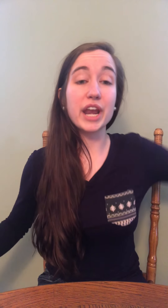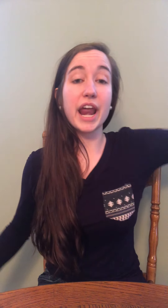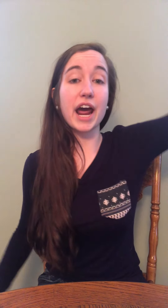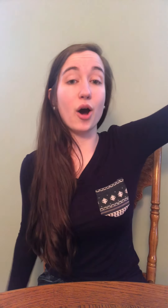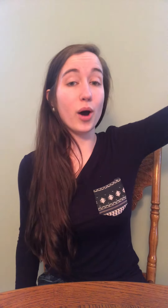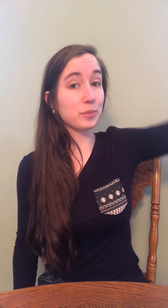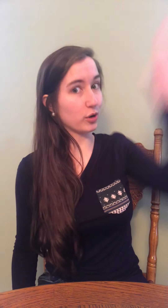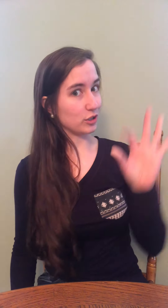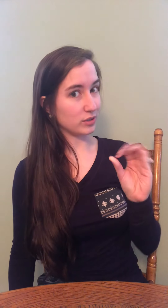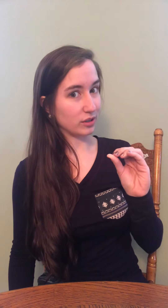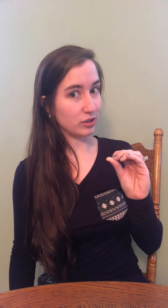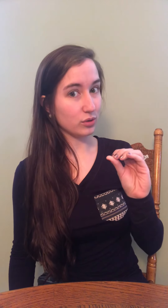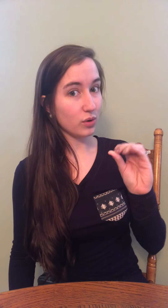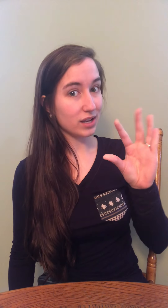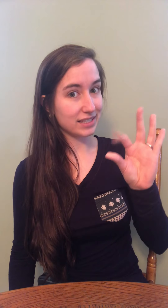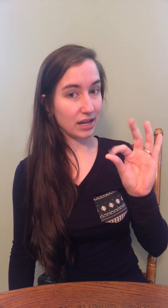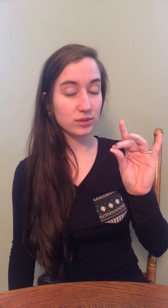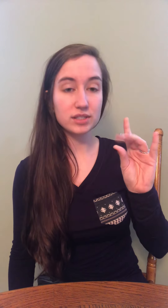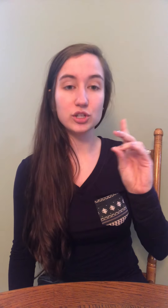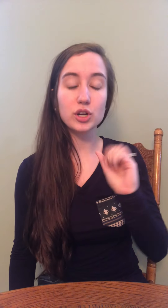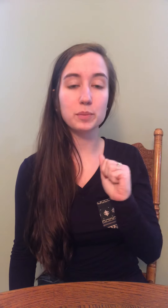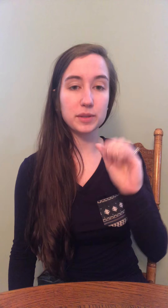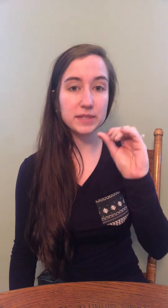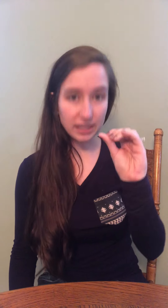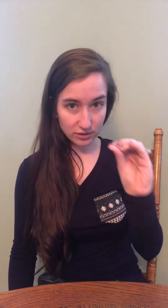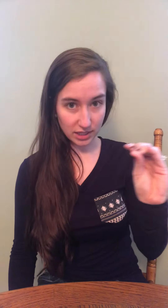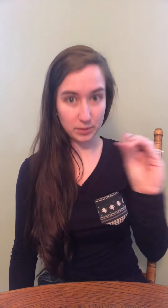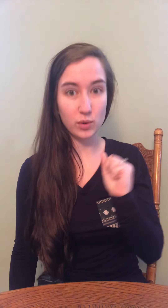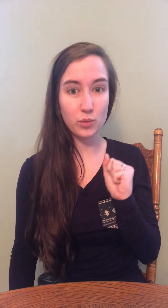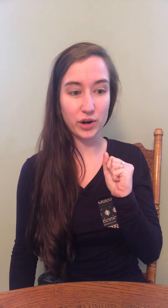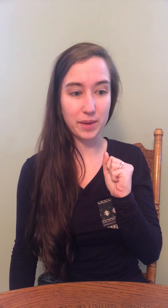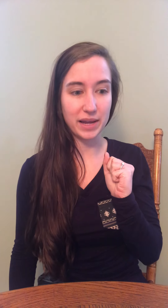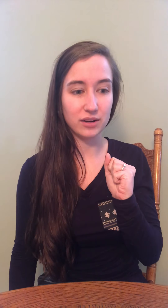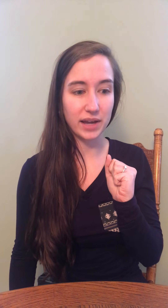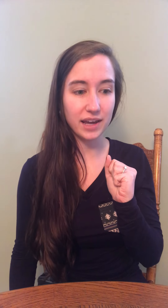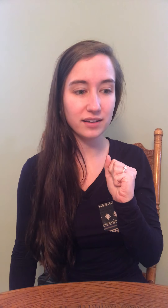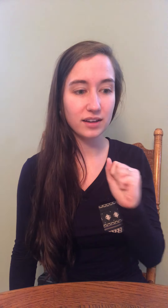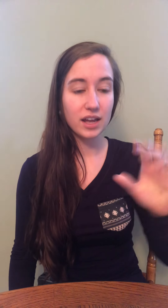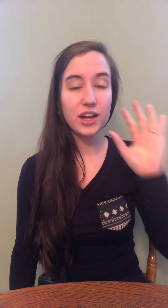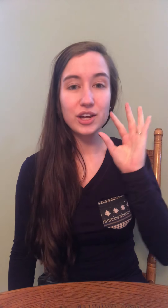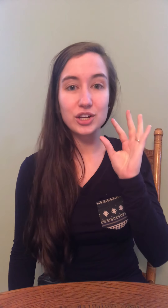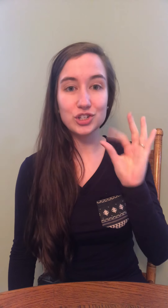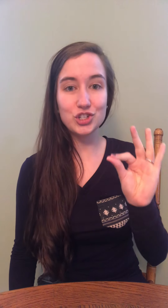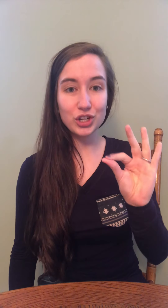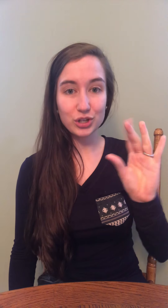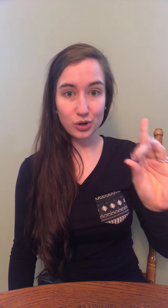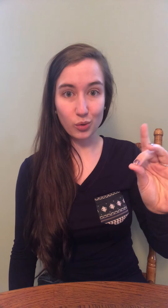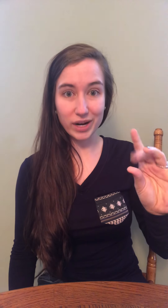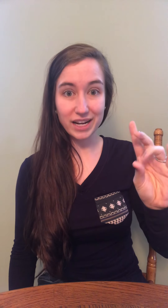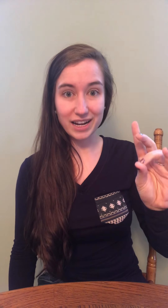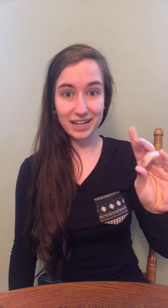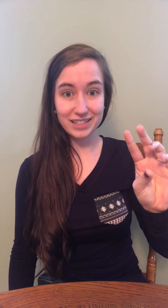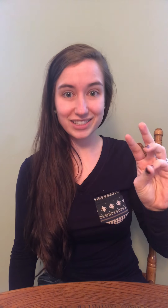Now I'm going to tell you sounds. You're going to put them together and tell me what word I made. Okay? J-o-i-n-t.